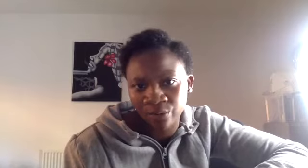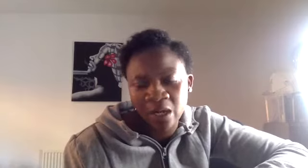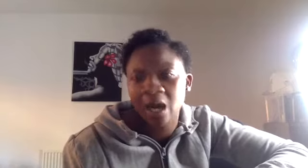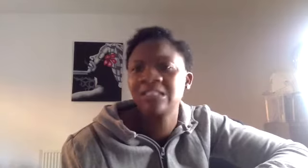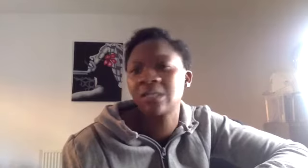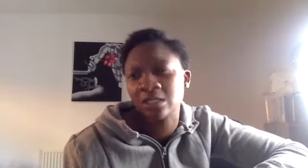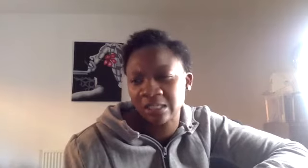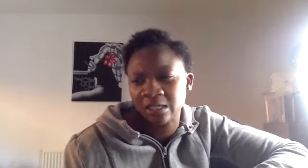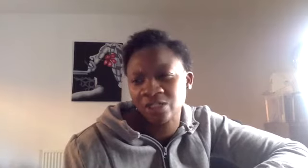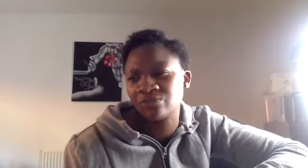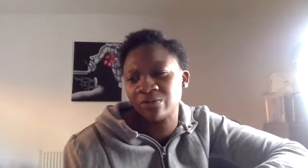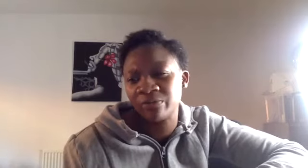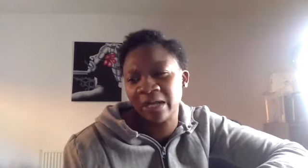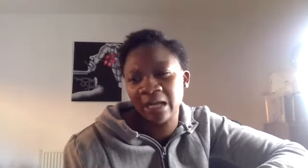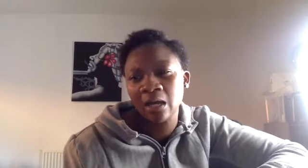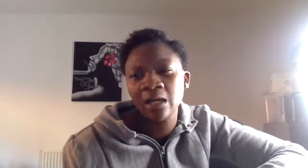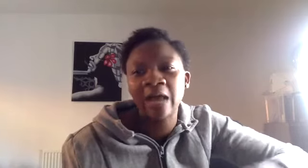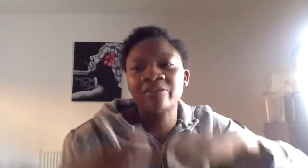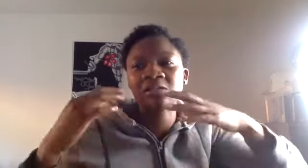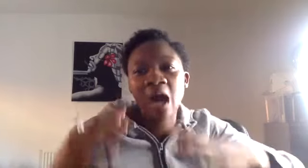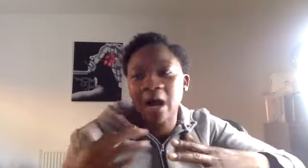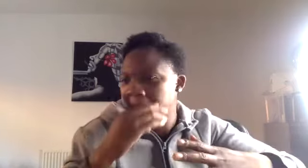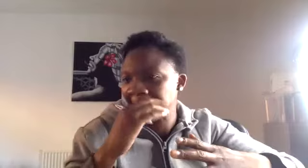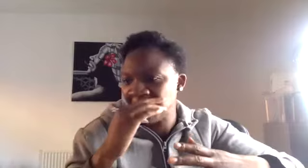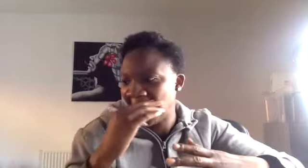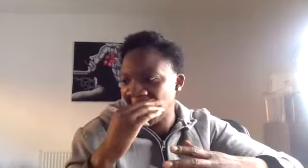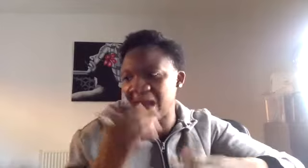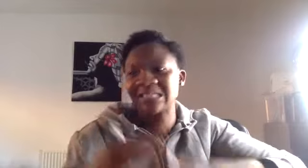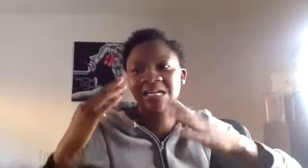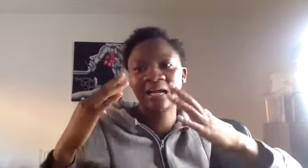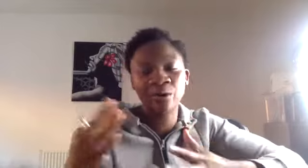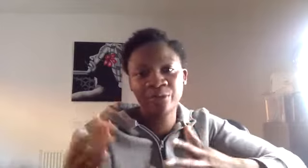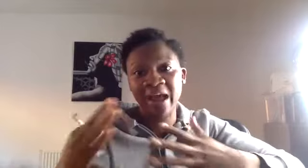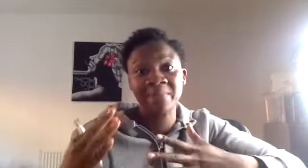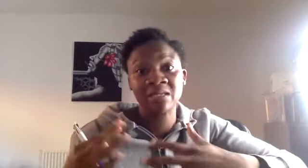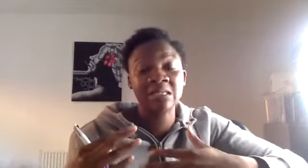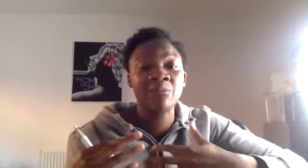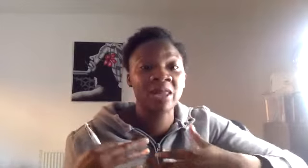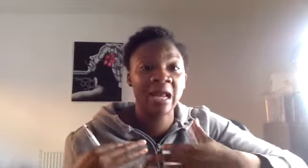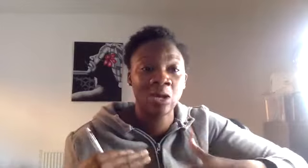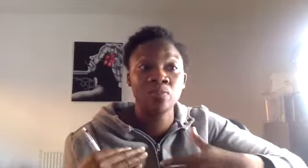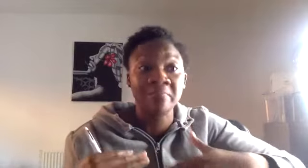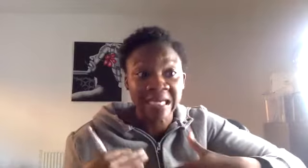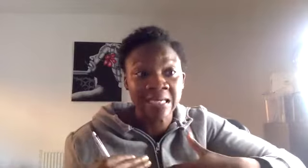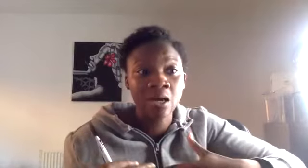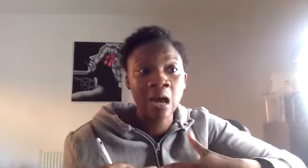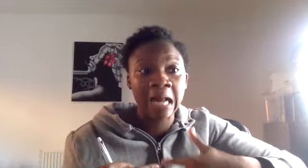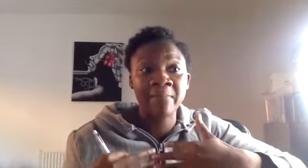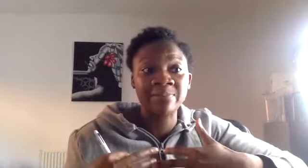I started and it just didn't really, at the time, it hasn't held them in the same way that it held me. And maybe